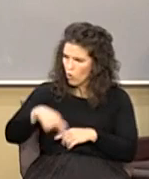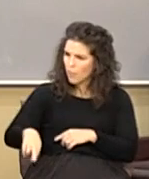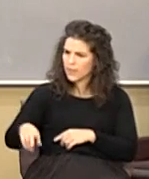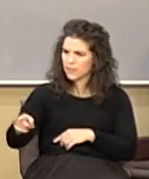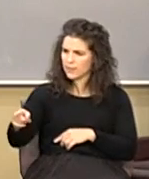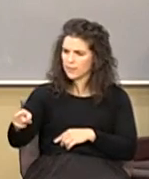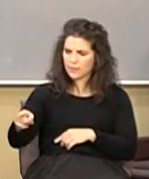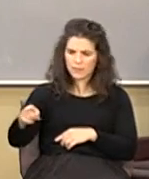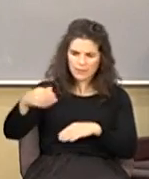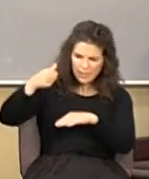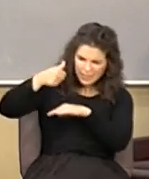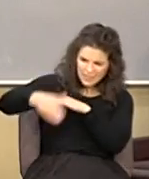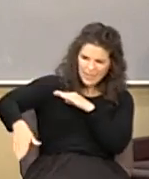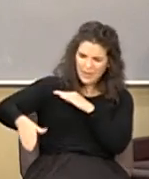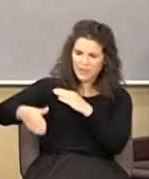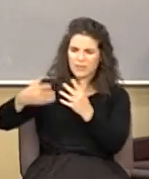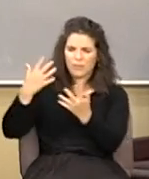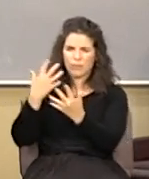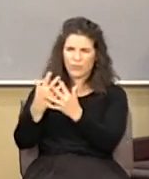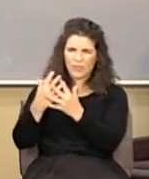and have cast us into prison